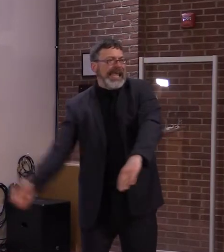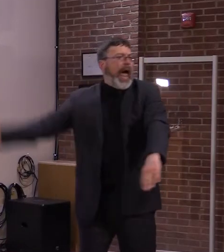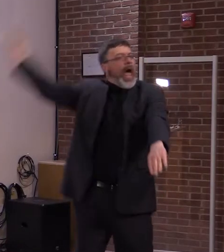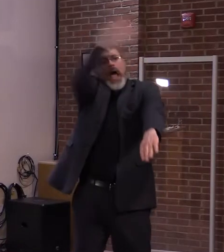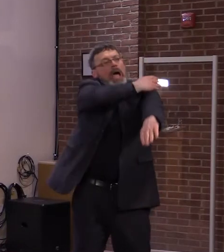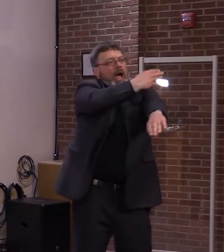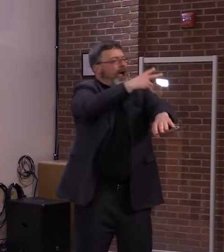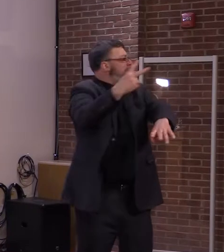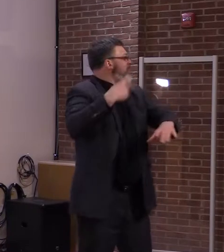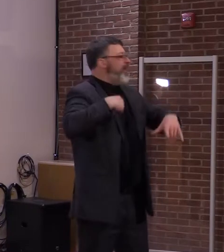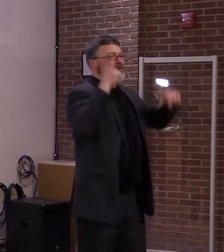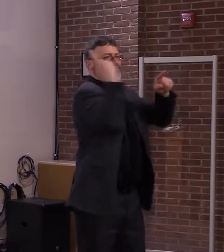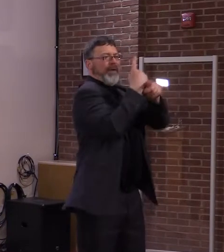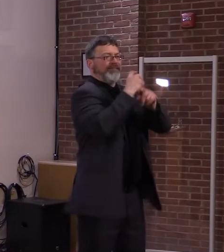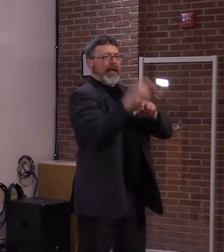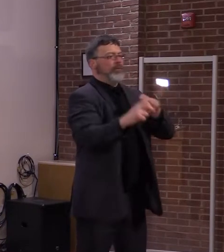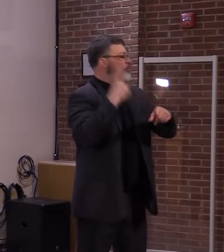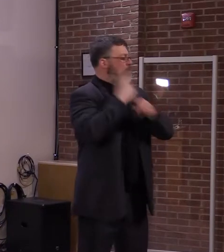have wisely.